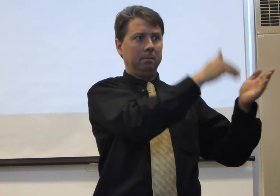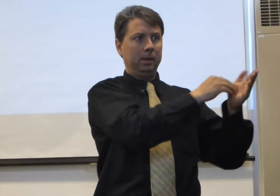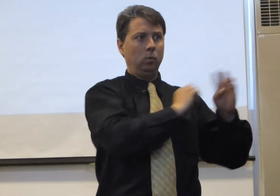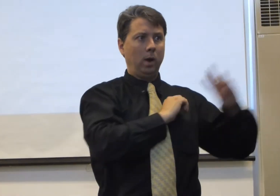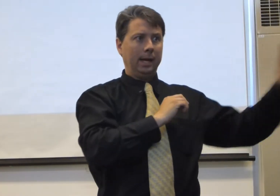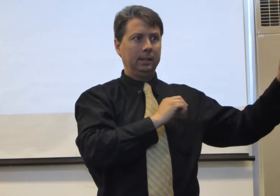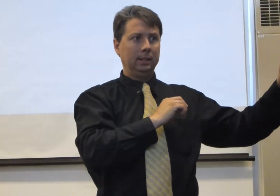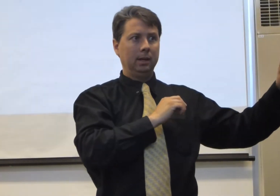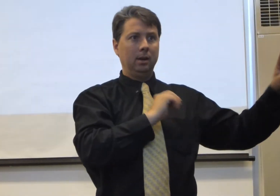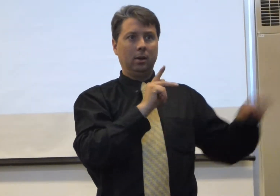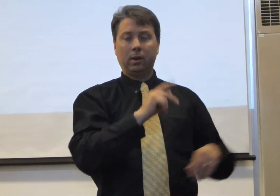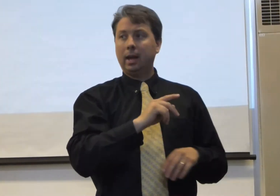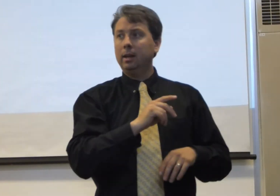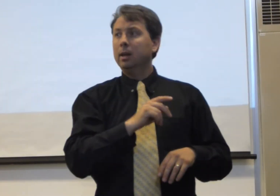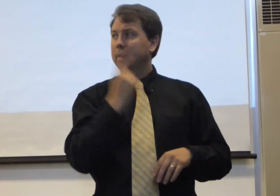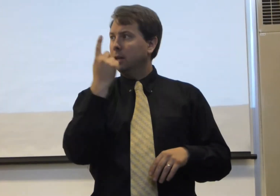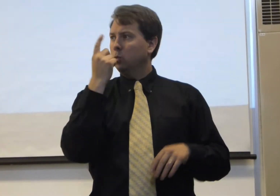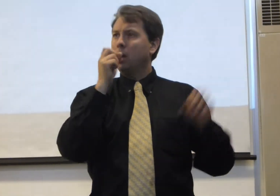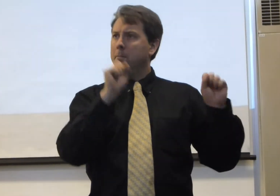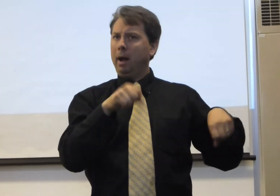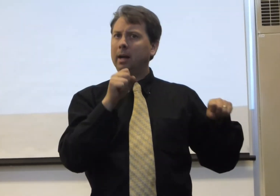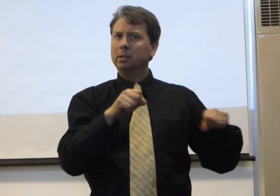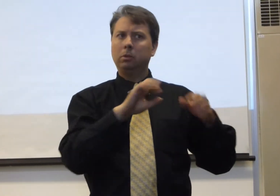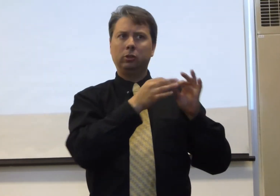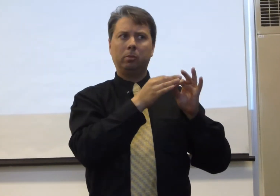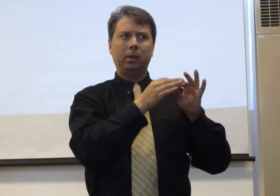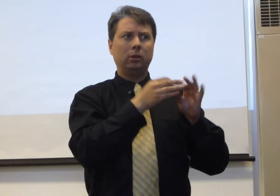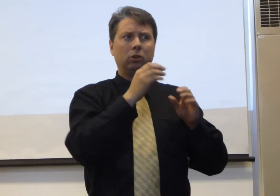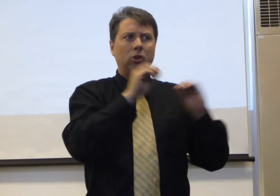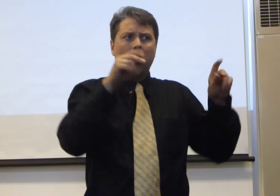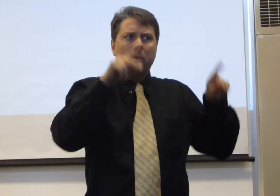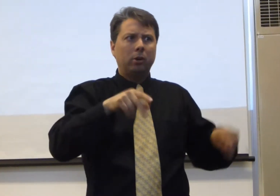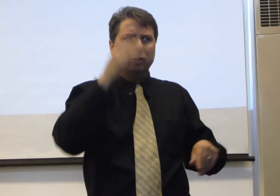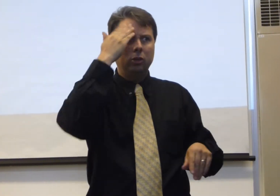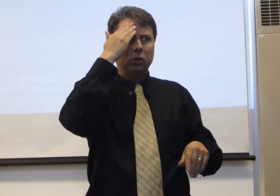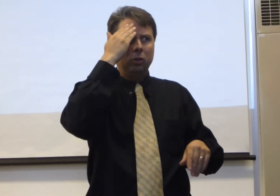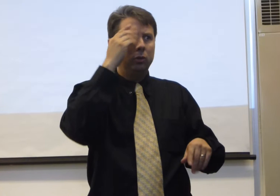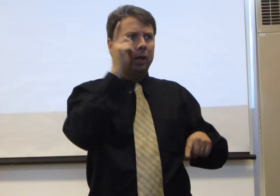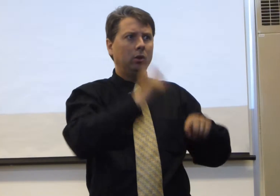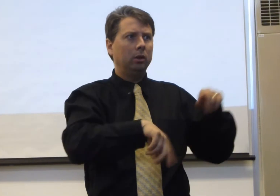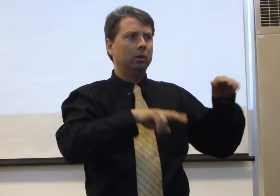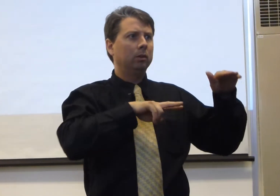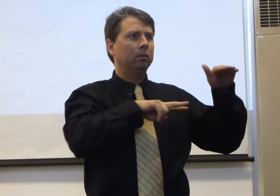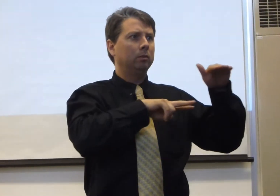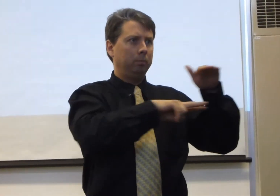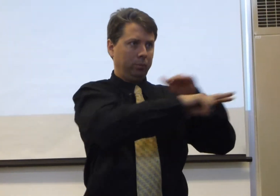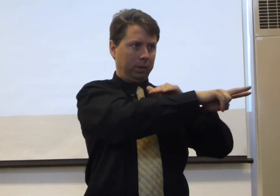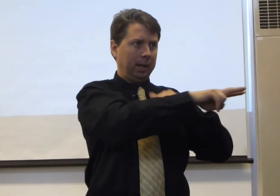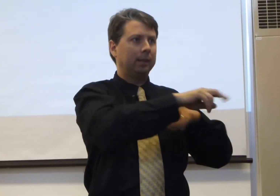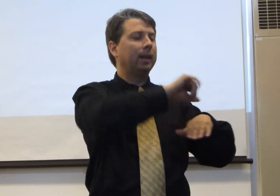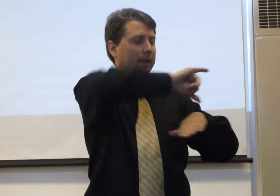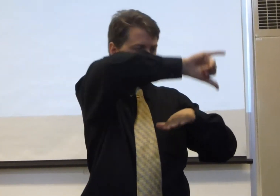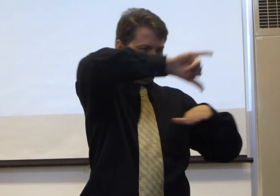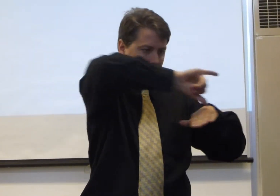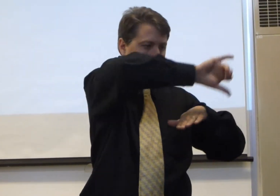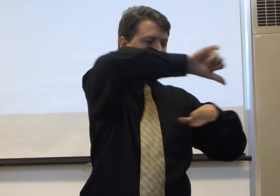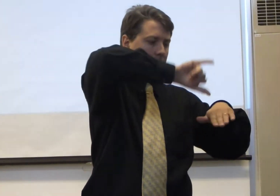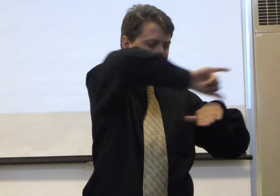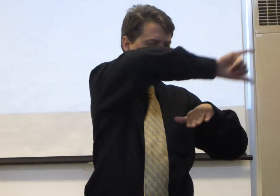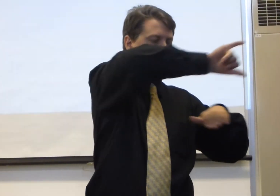the Midwest, okay, that is one possible interpretation, no person knew, they couldn't predict, yeah, the tornado